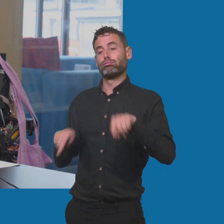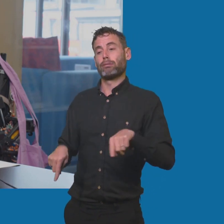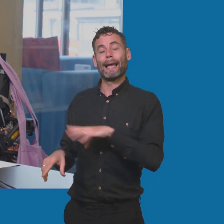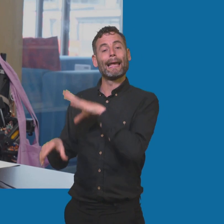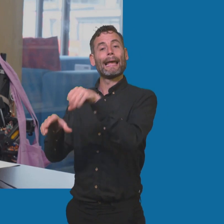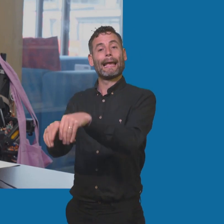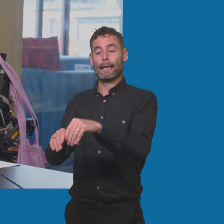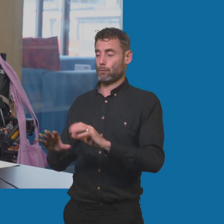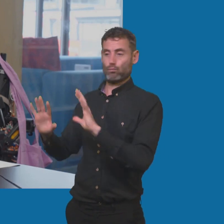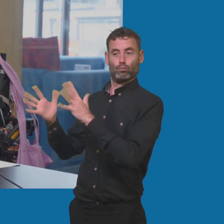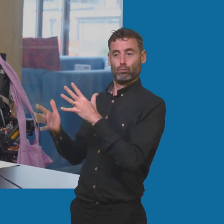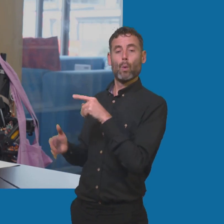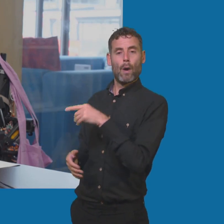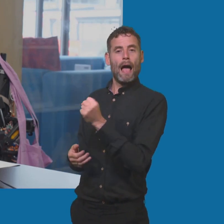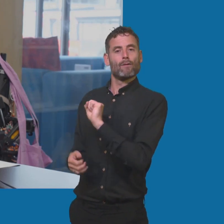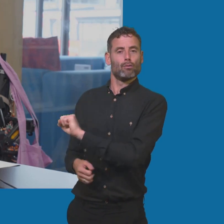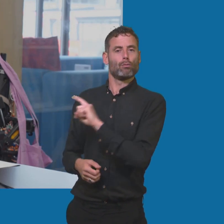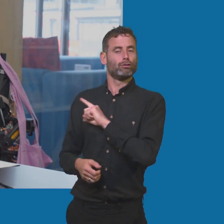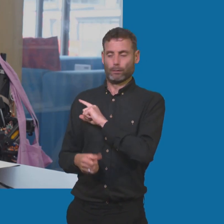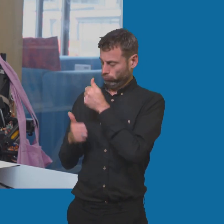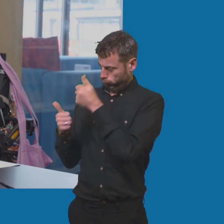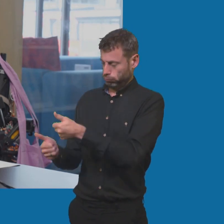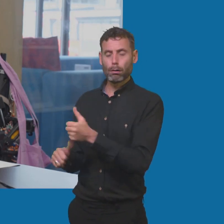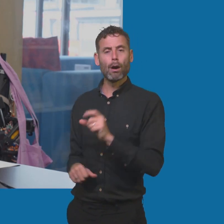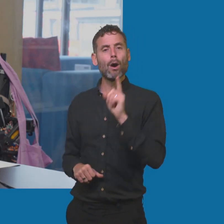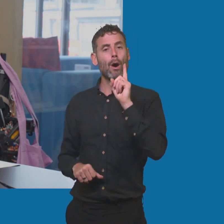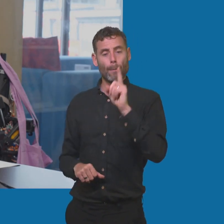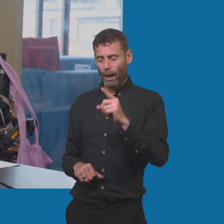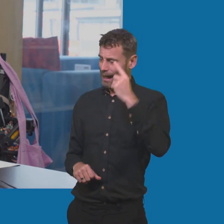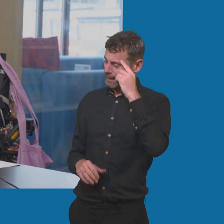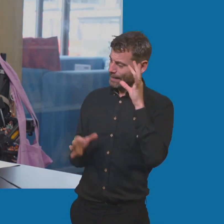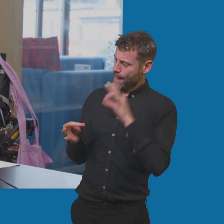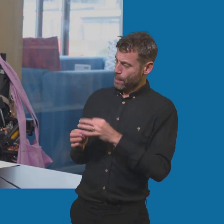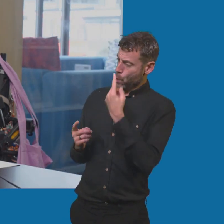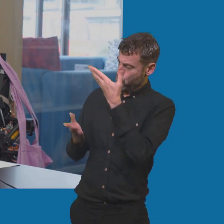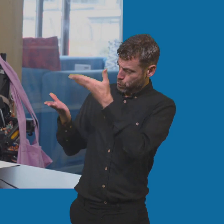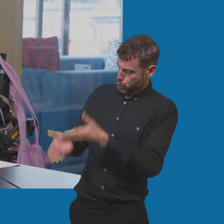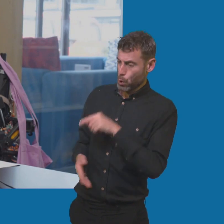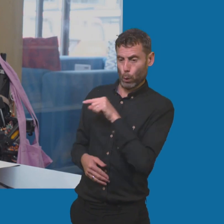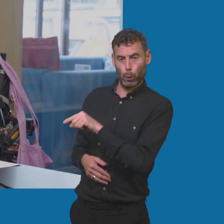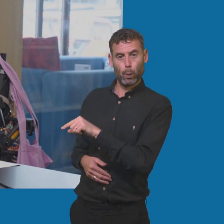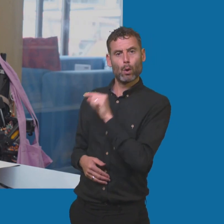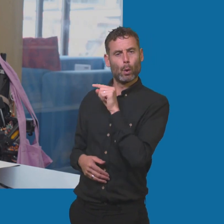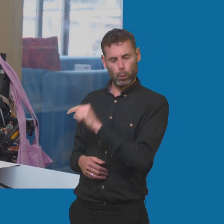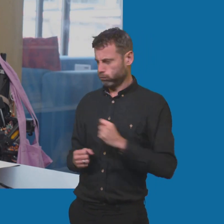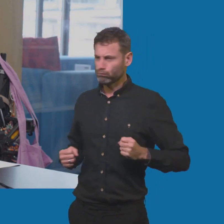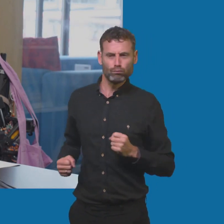that. But I have to say, I think a lot goes for the person that you are and the fact that you are incredibly tenacious and the fact that you